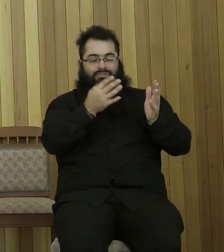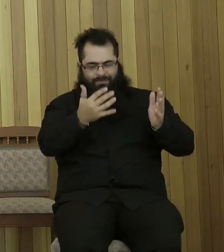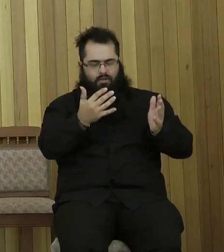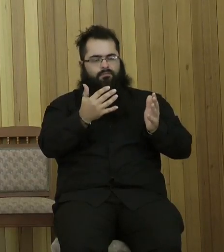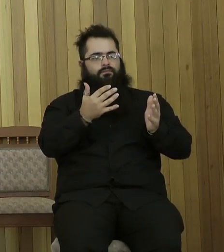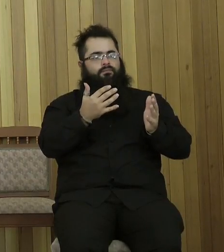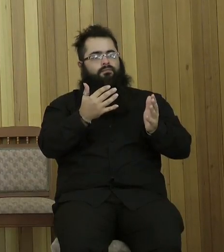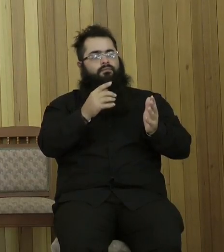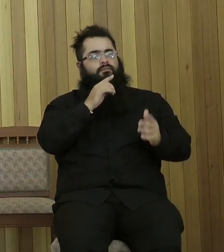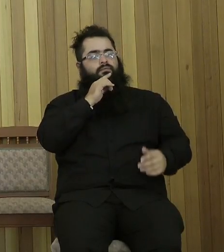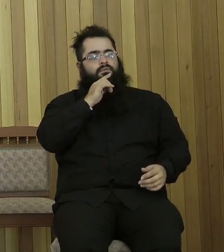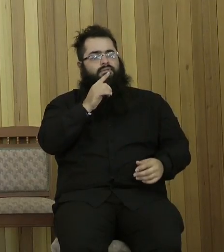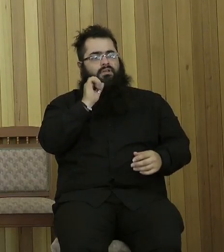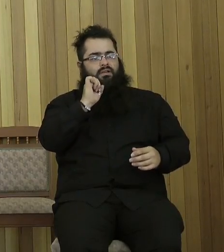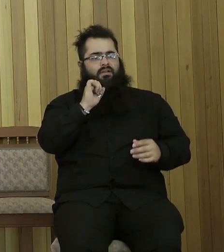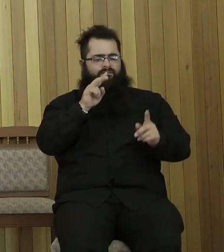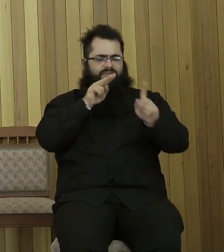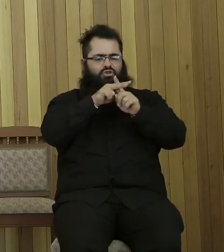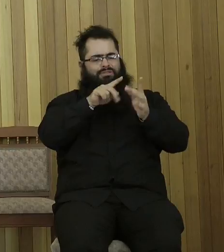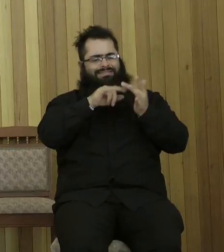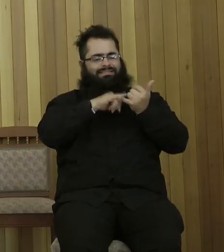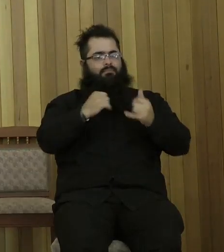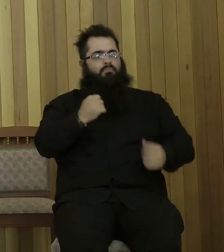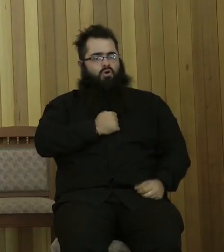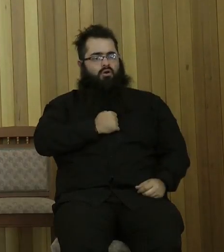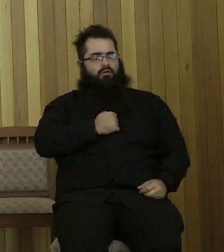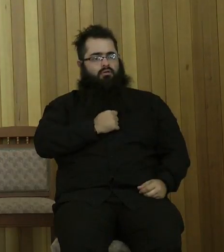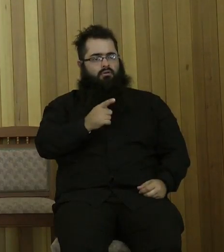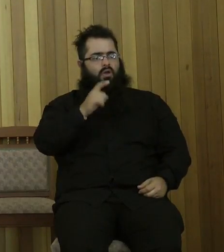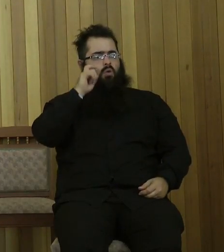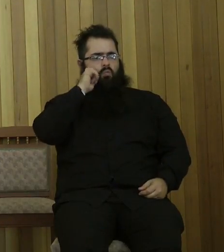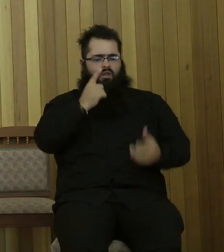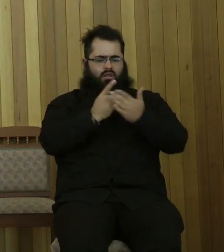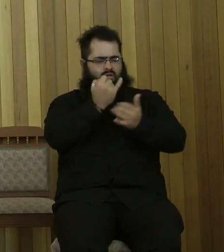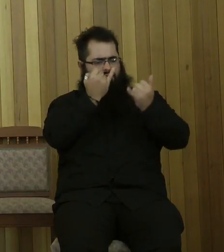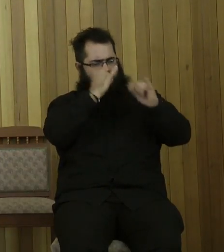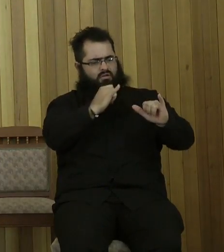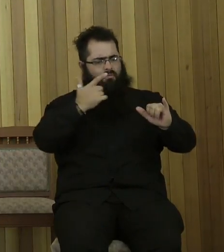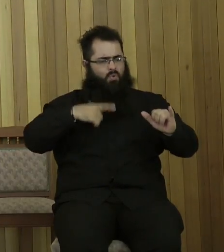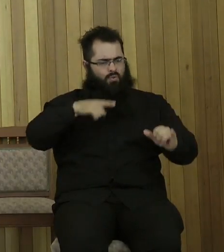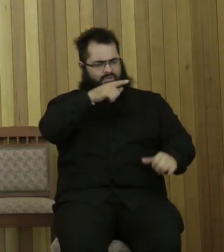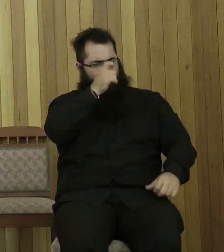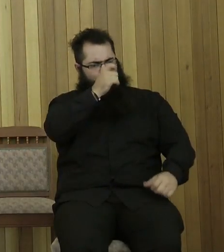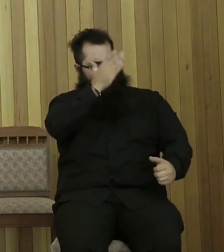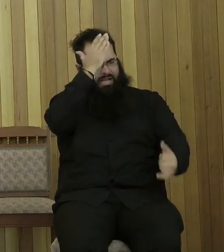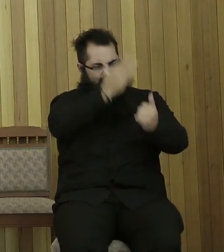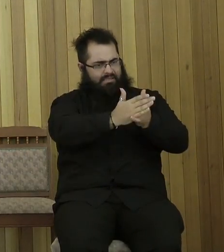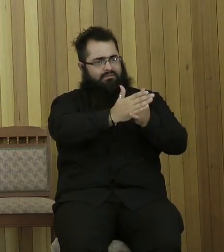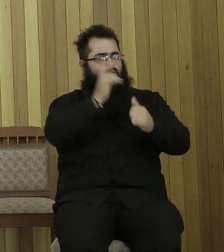Their foot shall slip in due time for the day of their calamity is at hand. And the things to come hasten upon them.